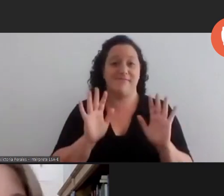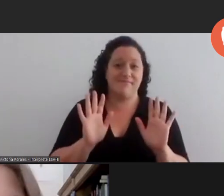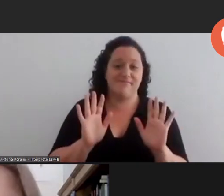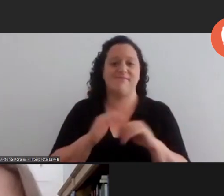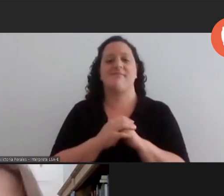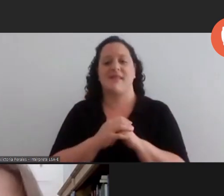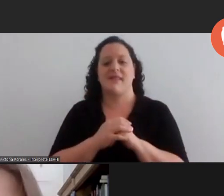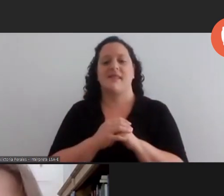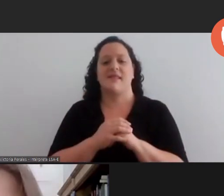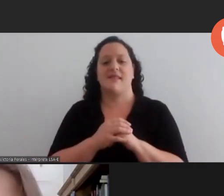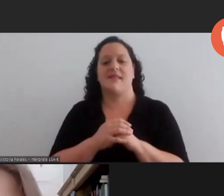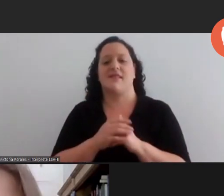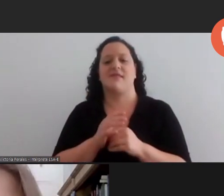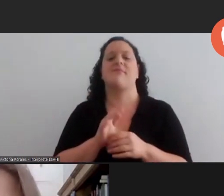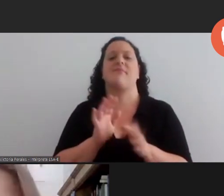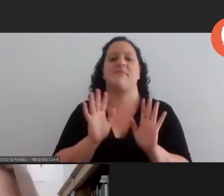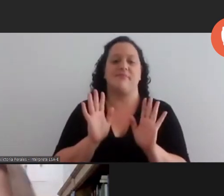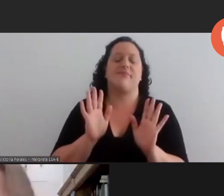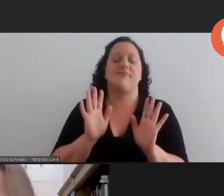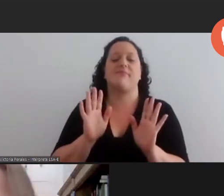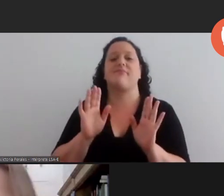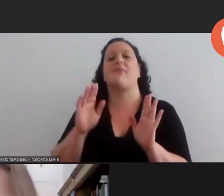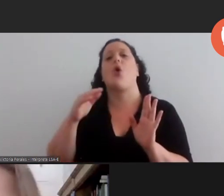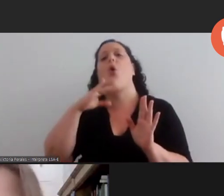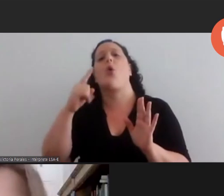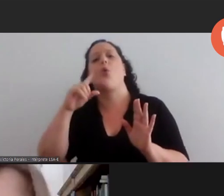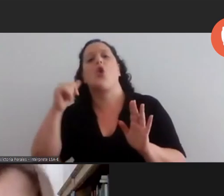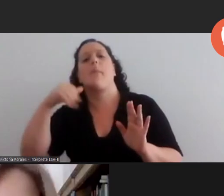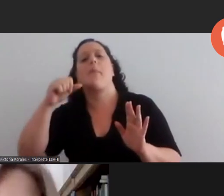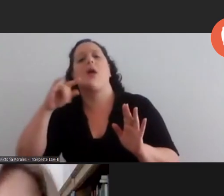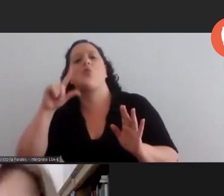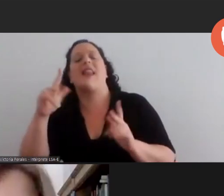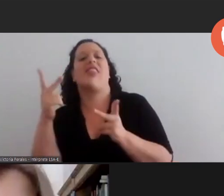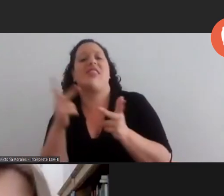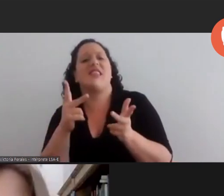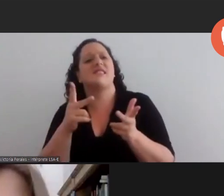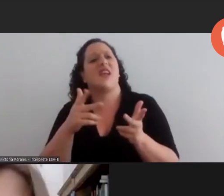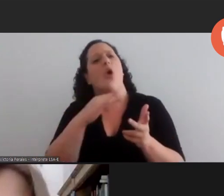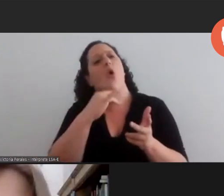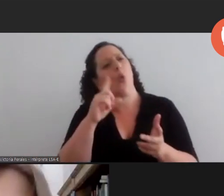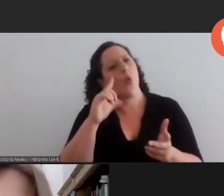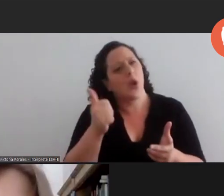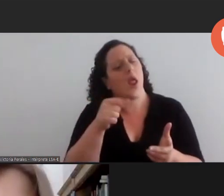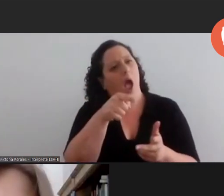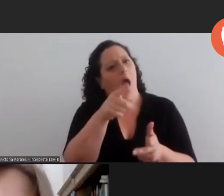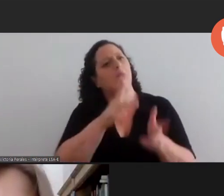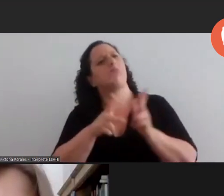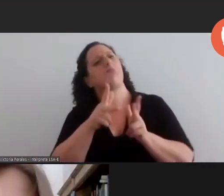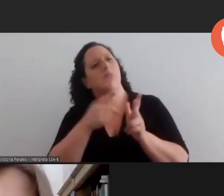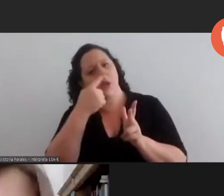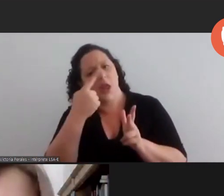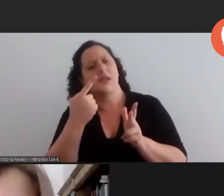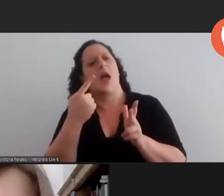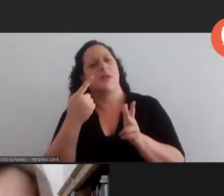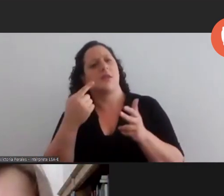jose manuel says wonderful participation julia my most heartfelt